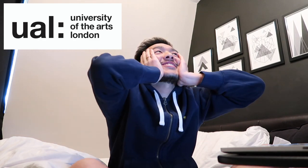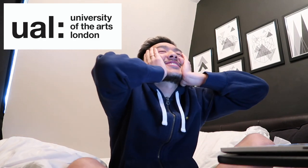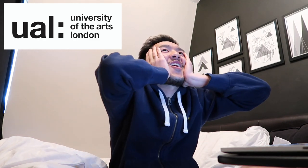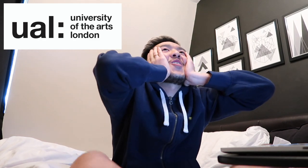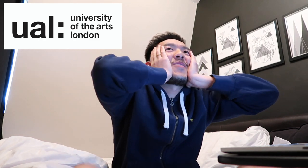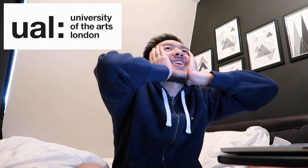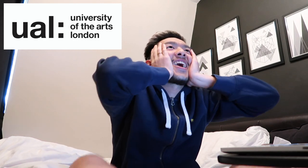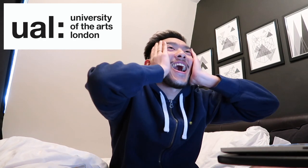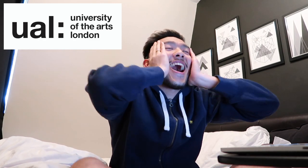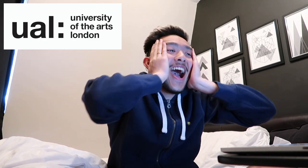Oh my gosh.